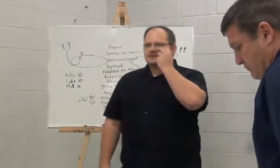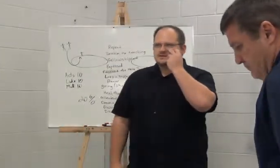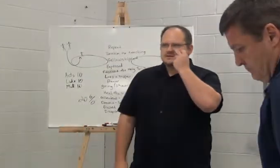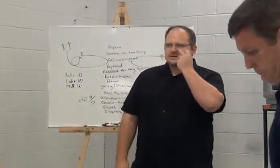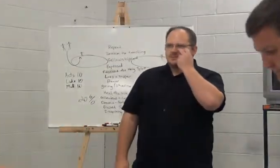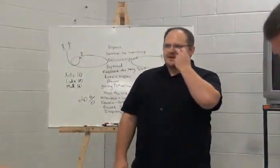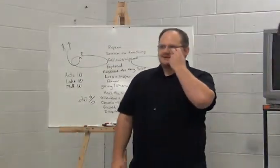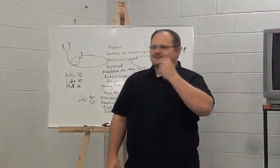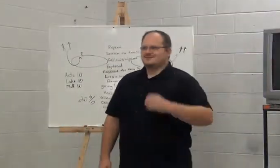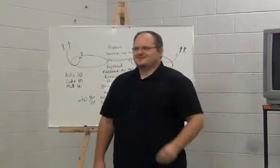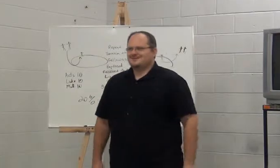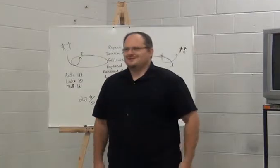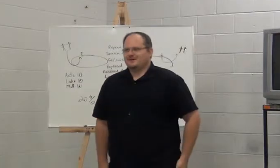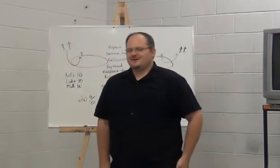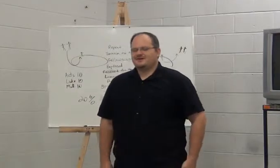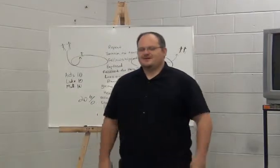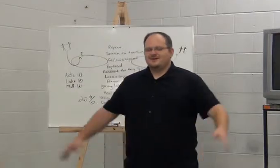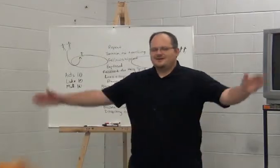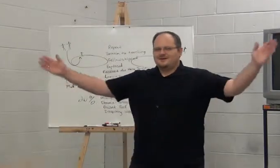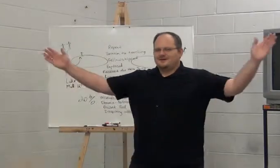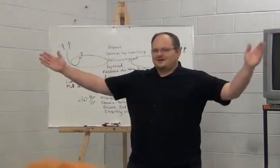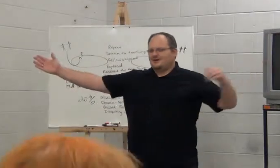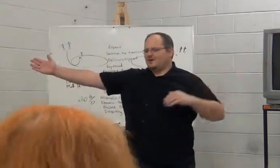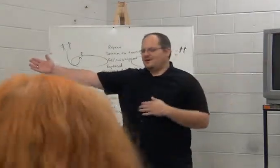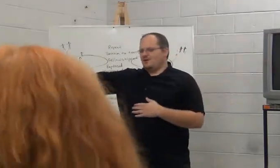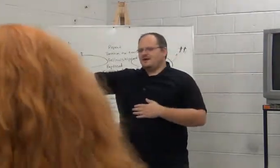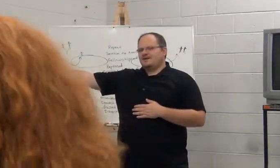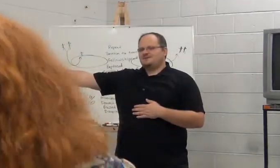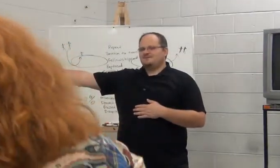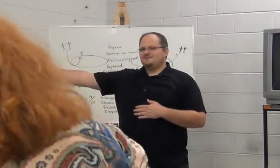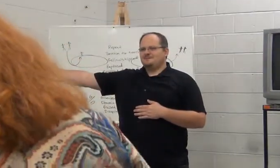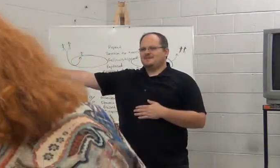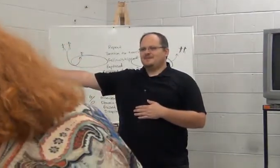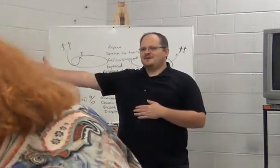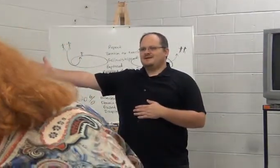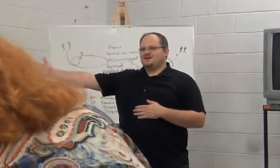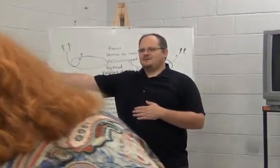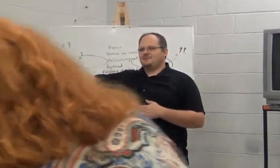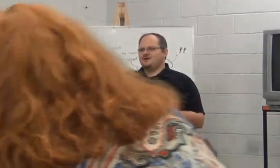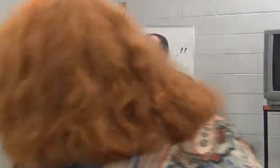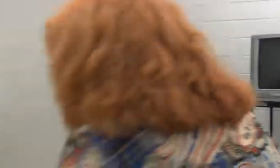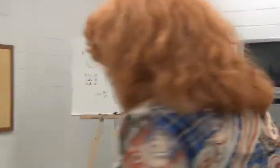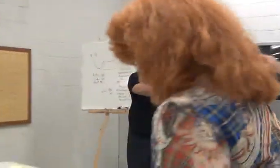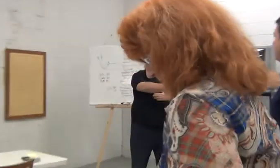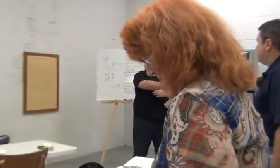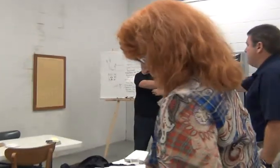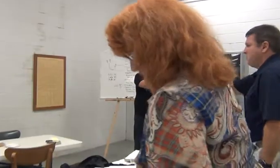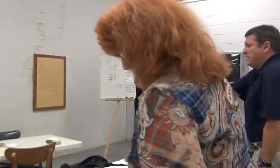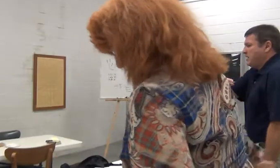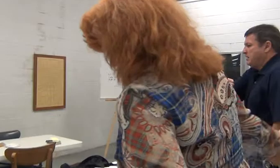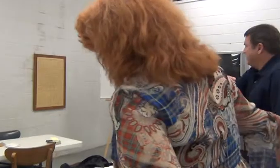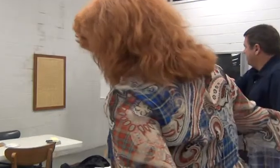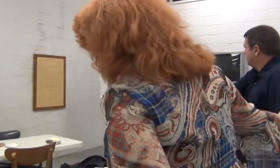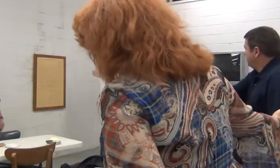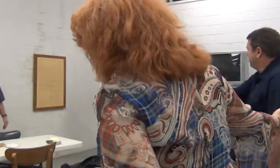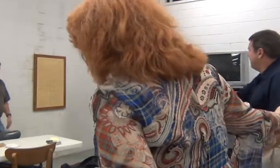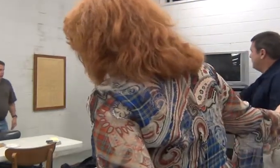Jesus commands. You ready? I'm hold out your right hand and say, Repent. Believe the good news.